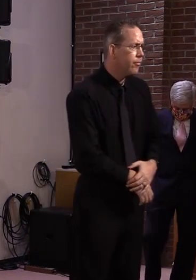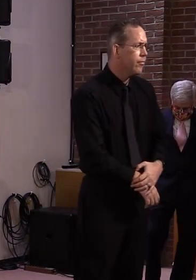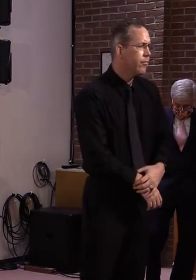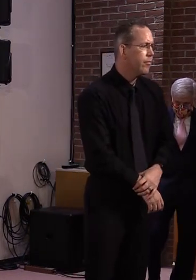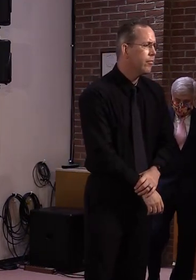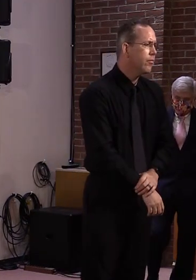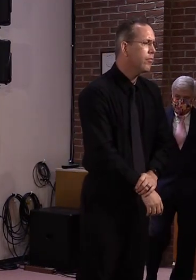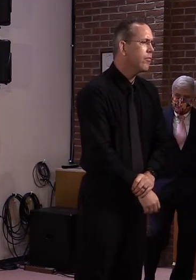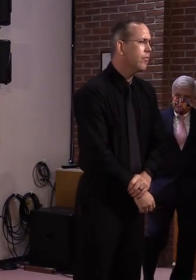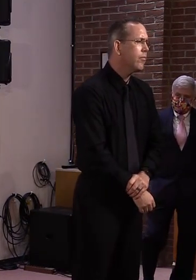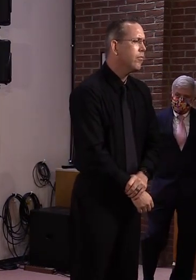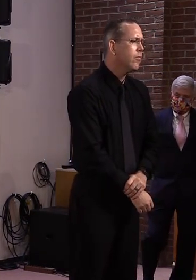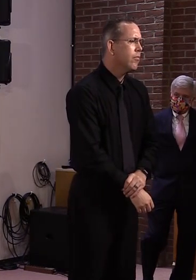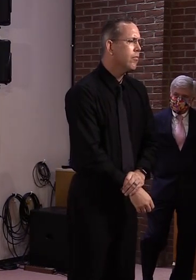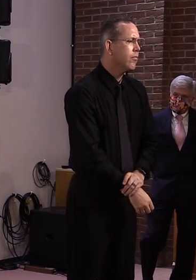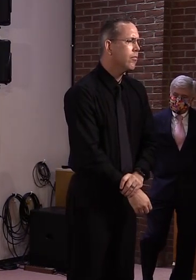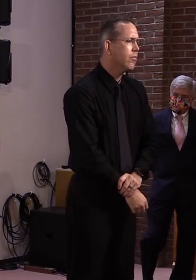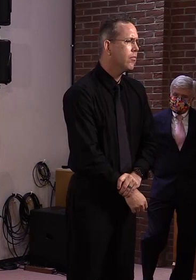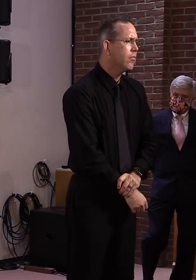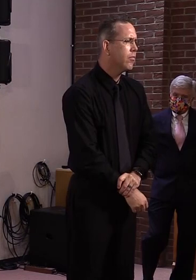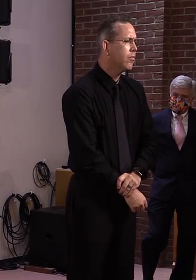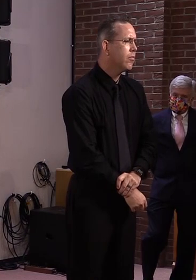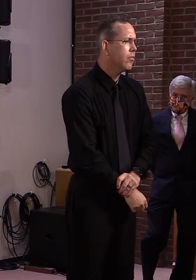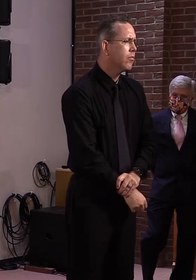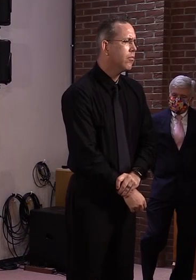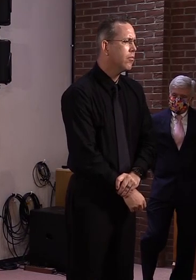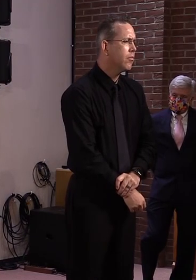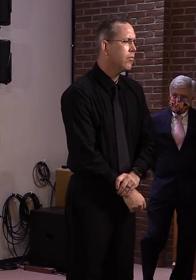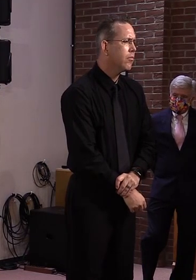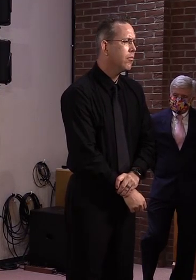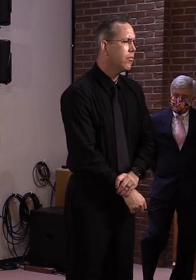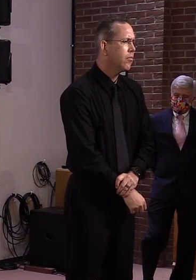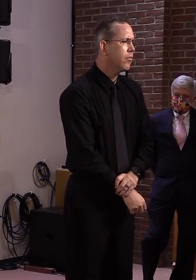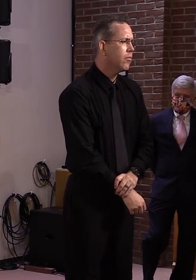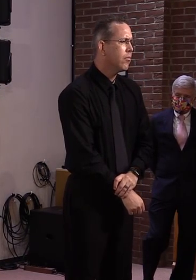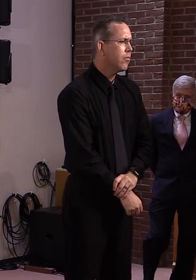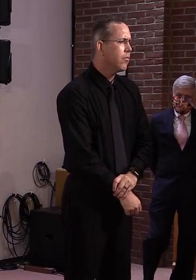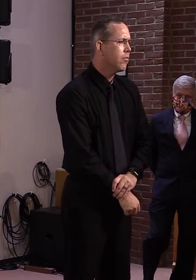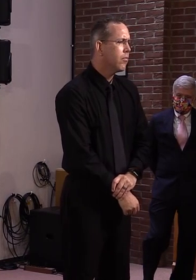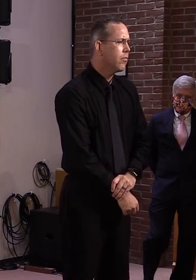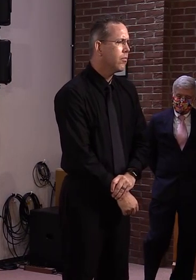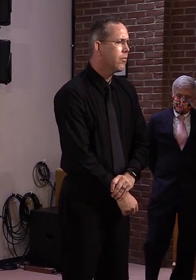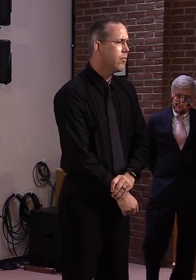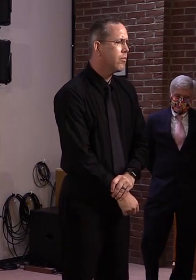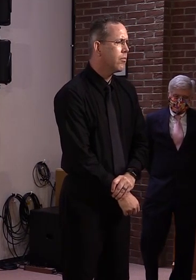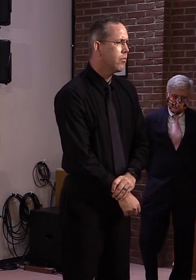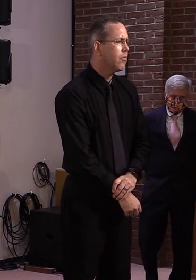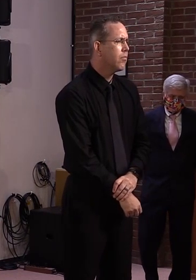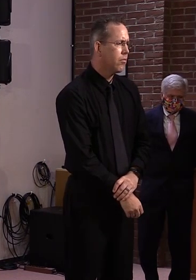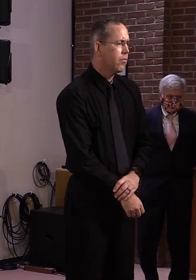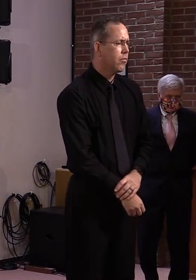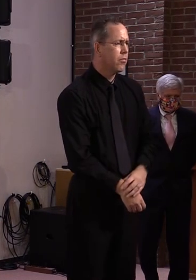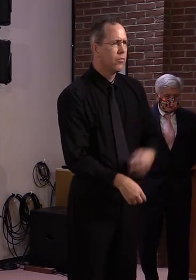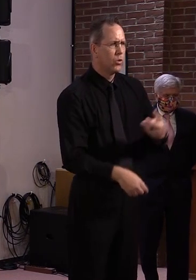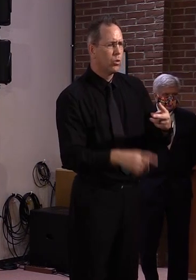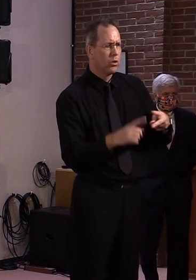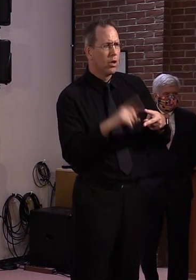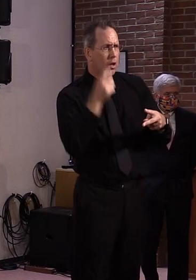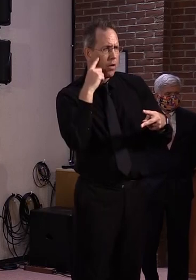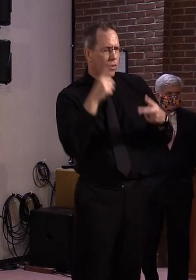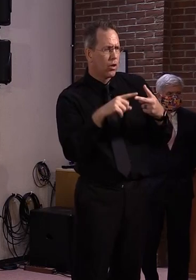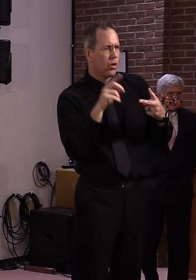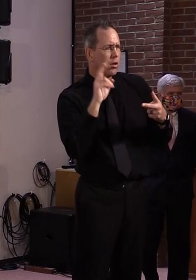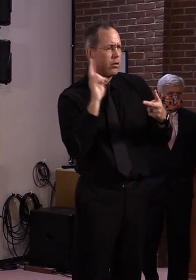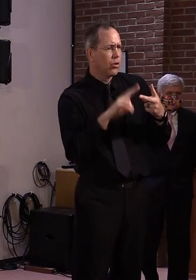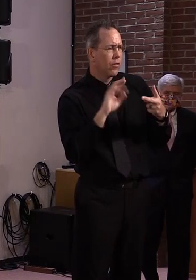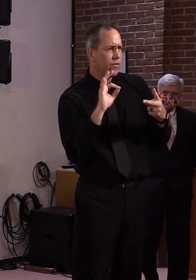Thank you. Question for the Governor and for Secretary French. Just to clarify, Governor, do you have all of the CRF